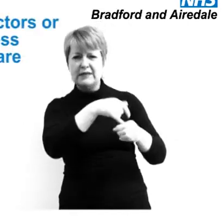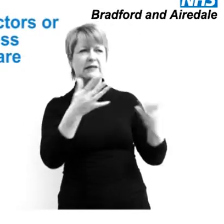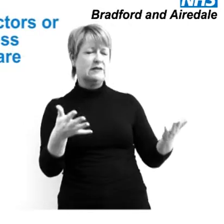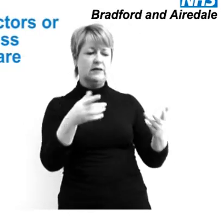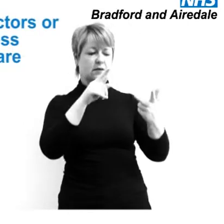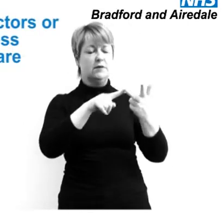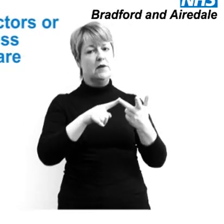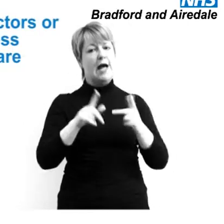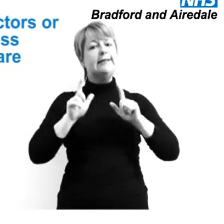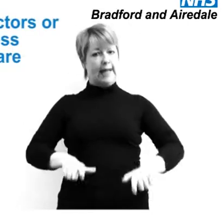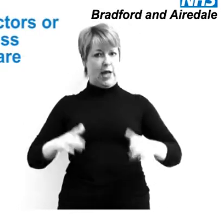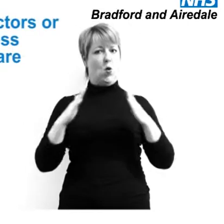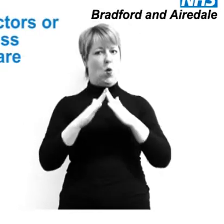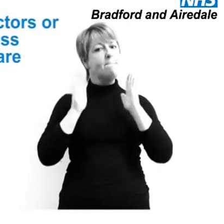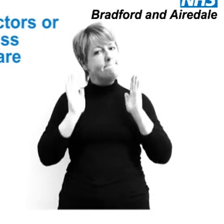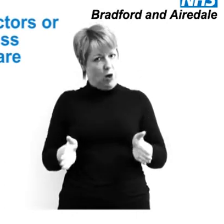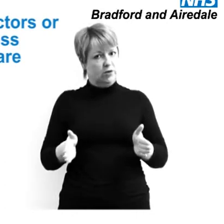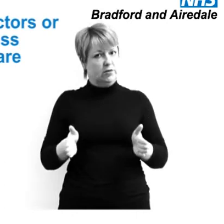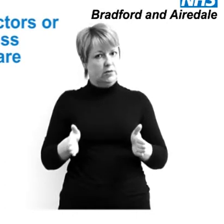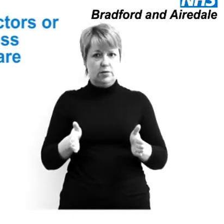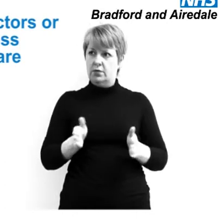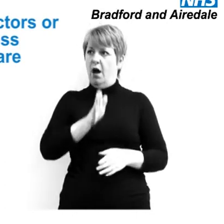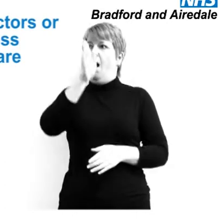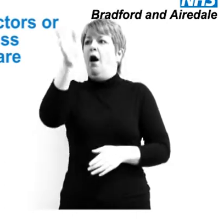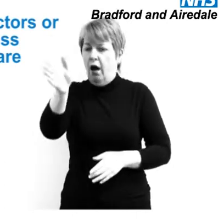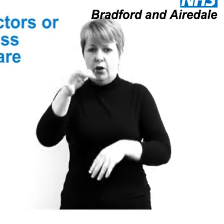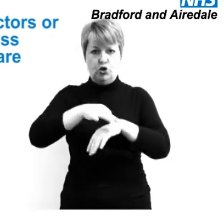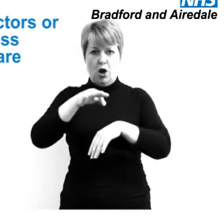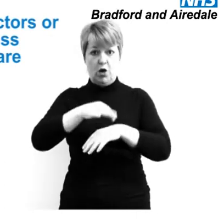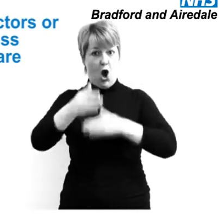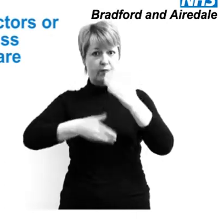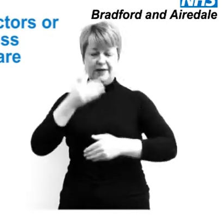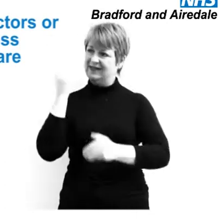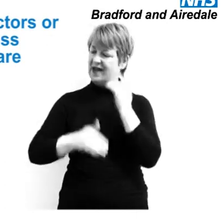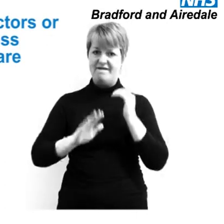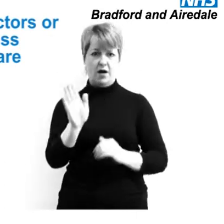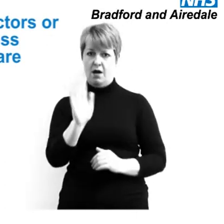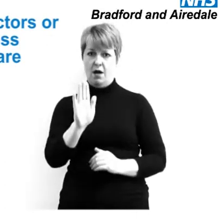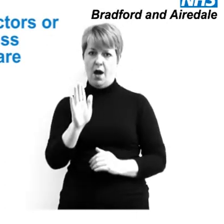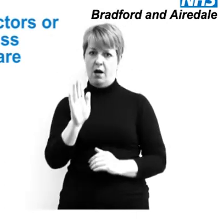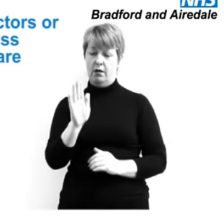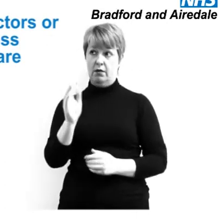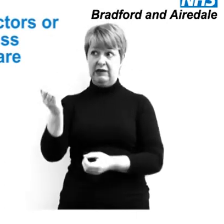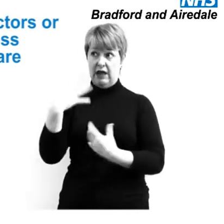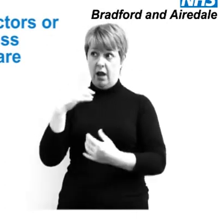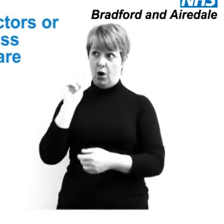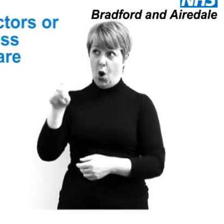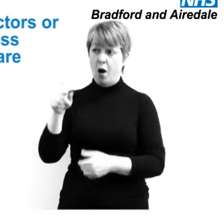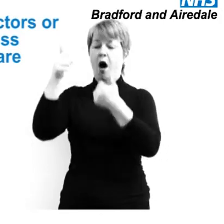Stay at home Don't go to the doctors or local hospital unless you are told to or are seriously ill This is